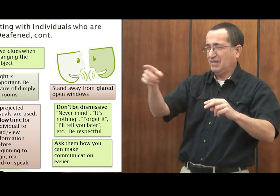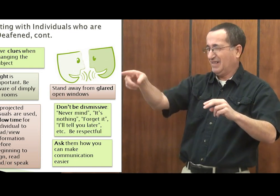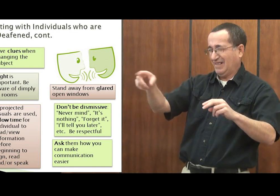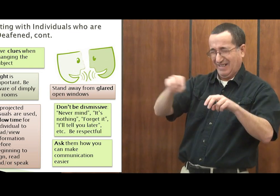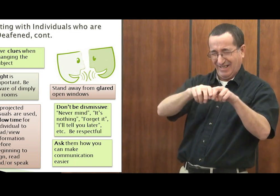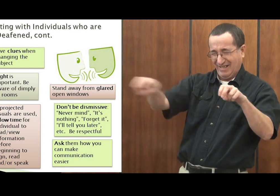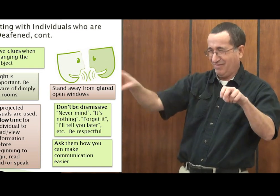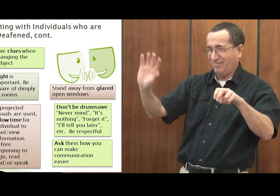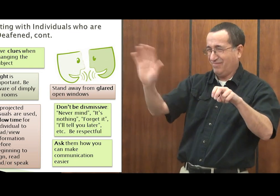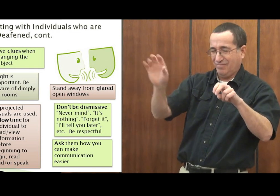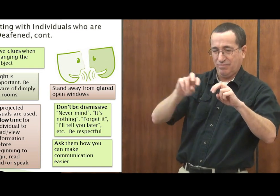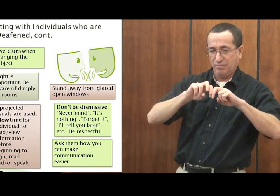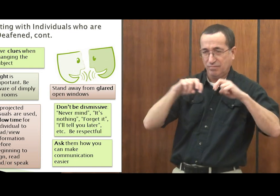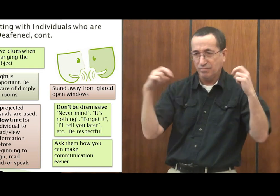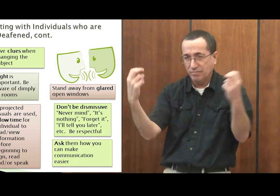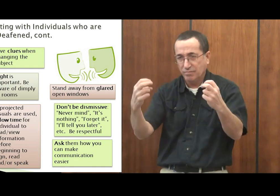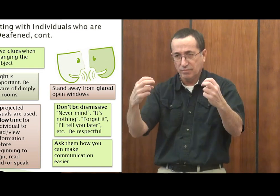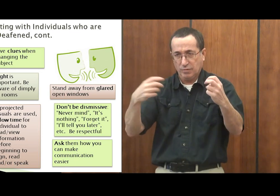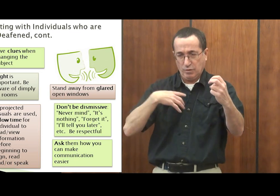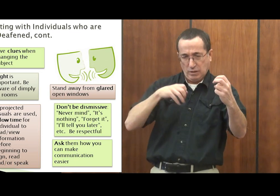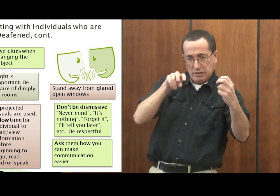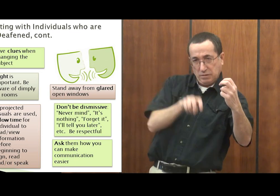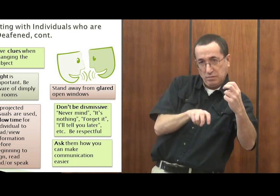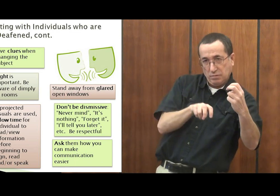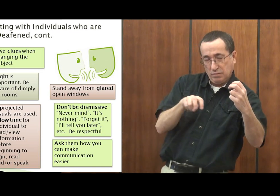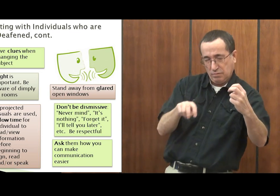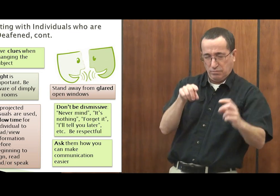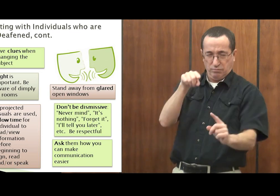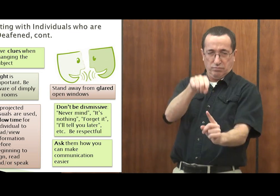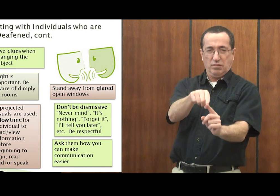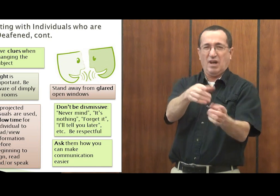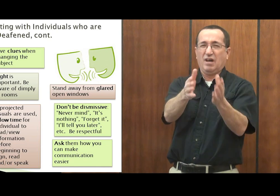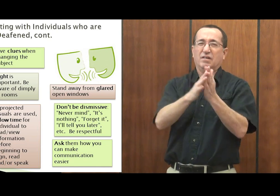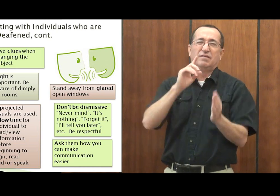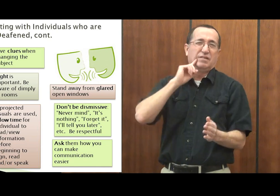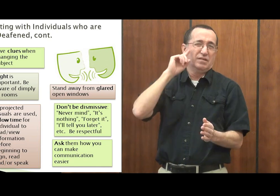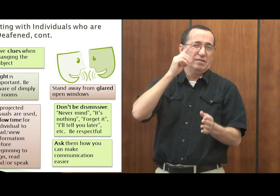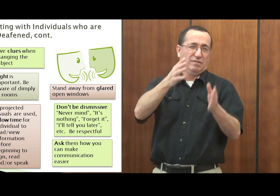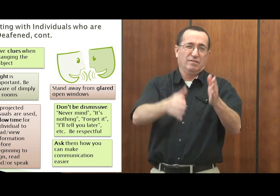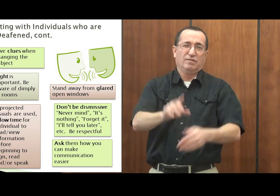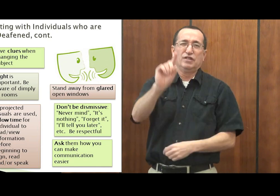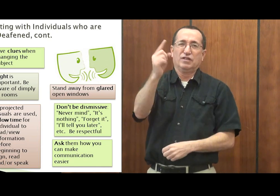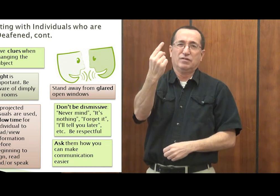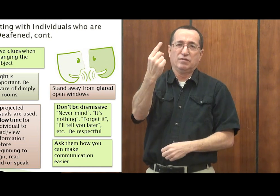there's not a visual way to see it. You want to keep the